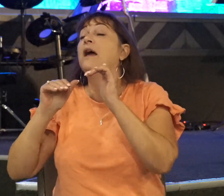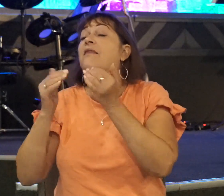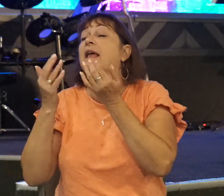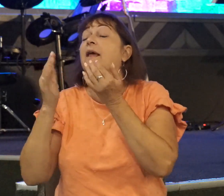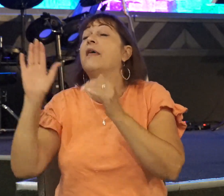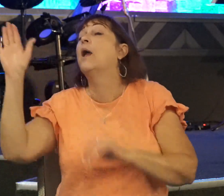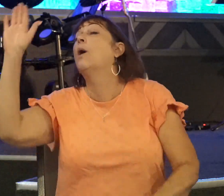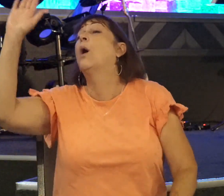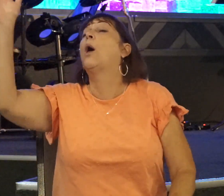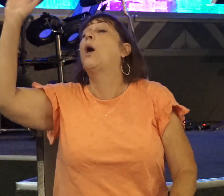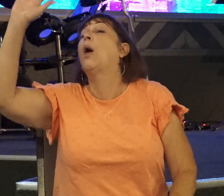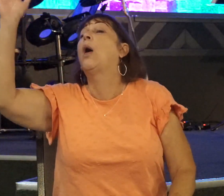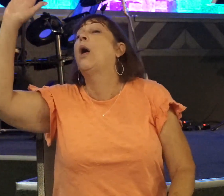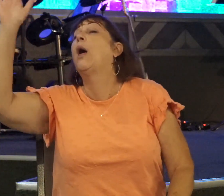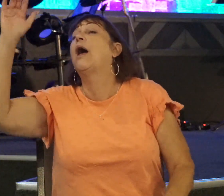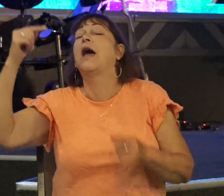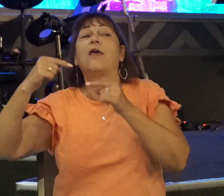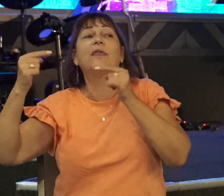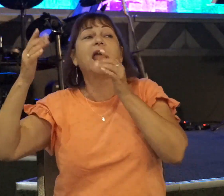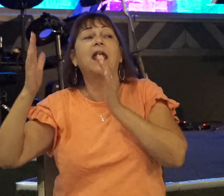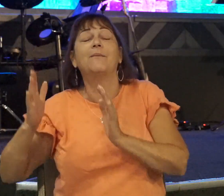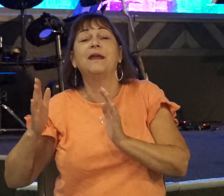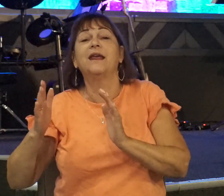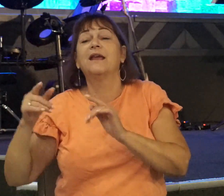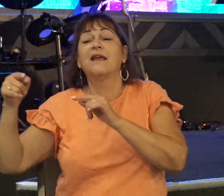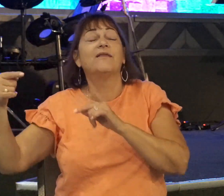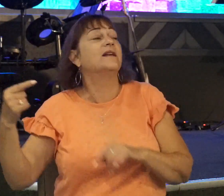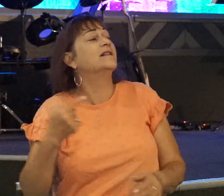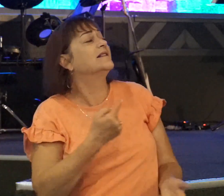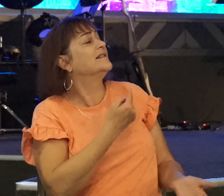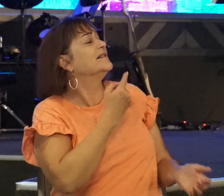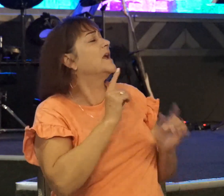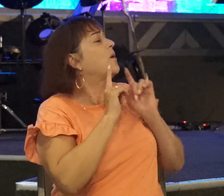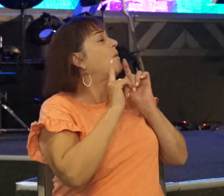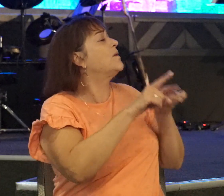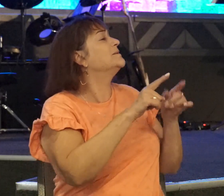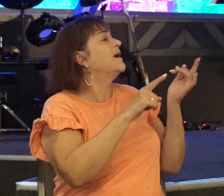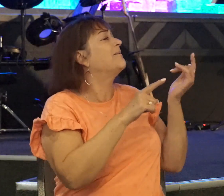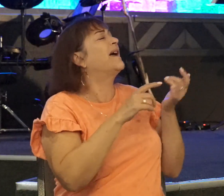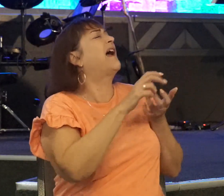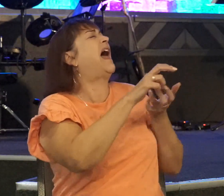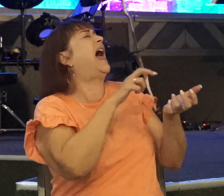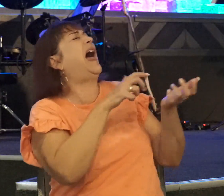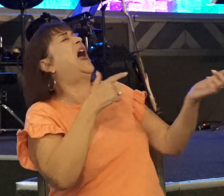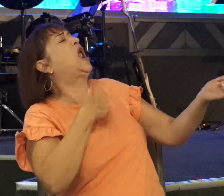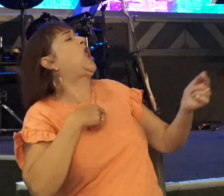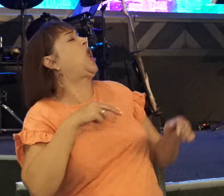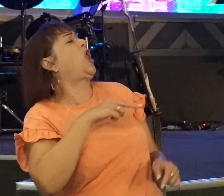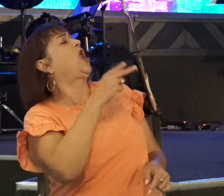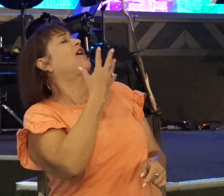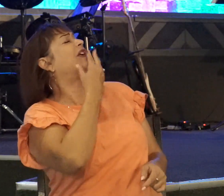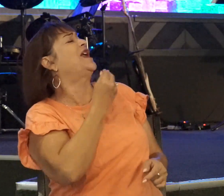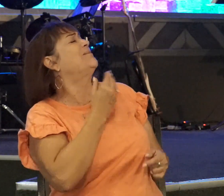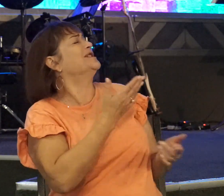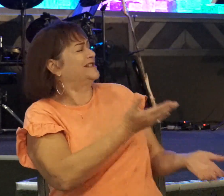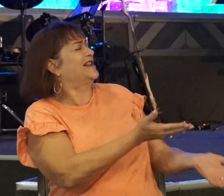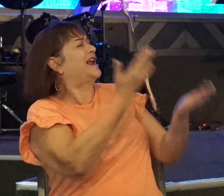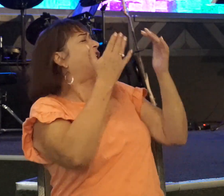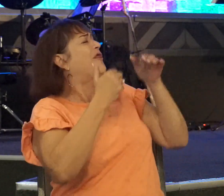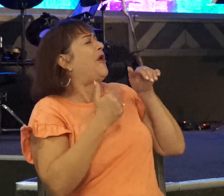the Philistine enemy. And the Philistines, they respond really by cracking a joke. Oh, look at the Hebrews. They've come out of the holes they've been hiding